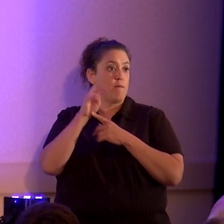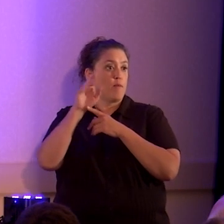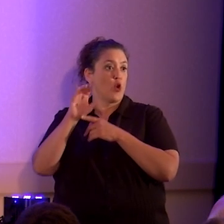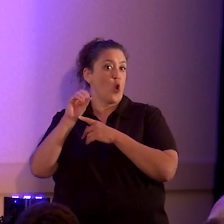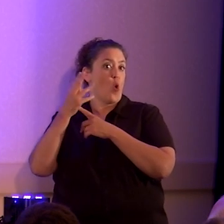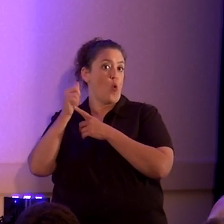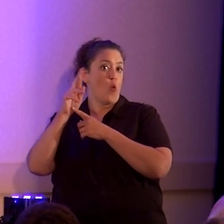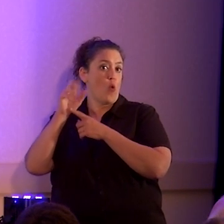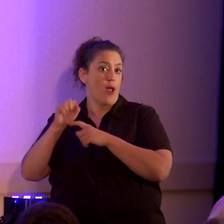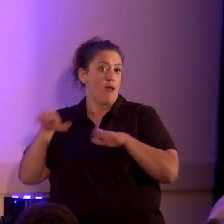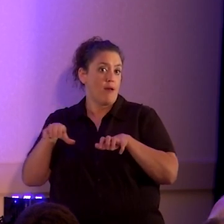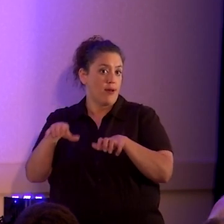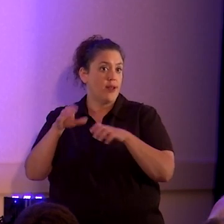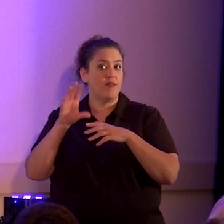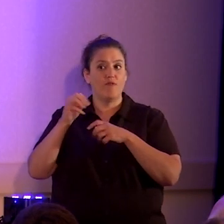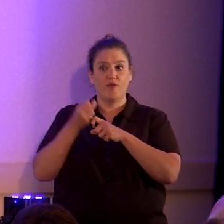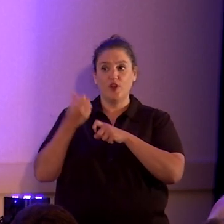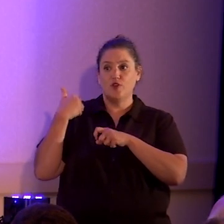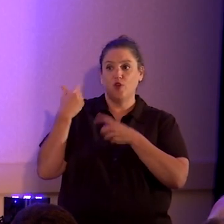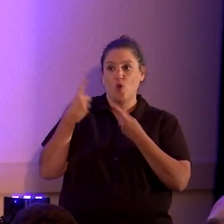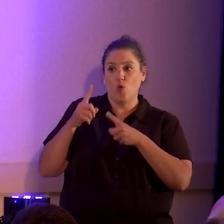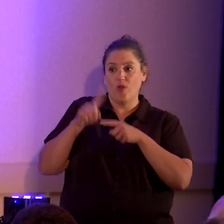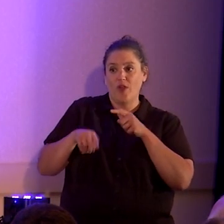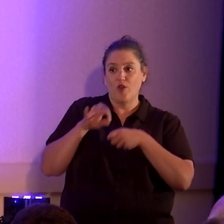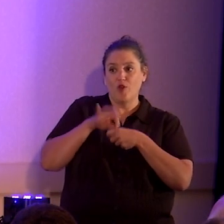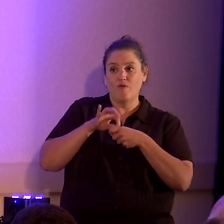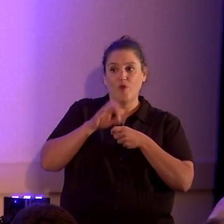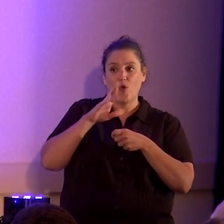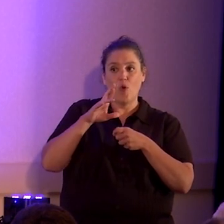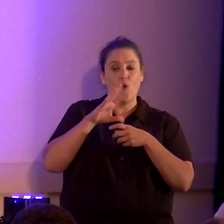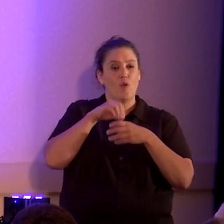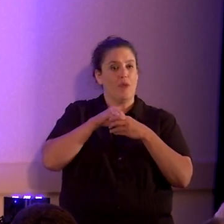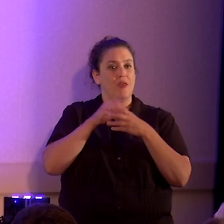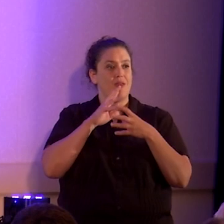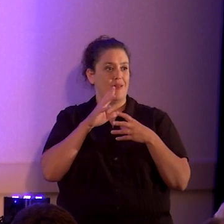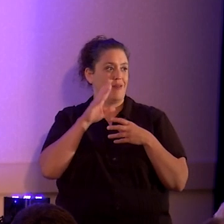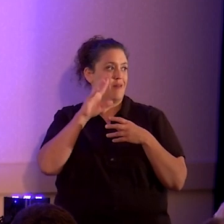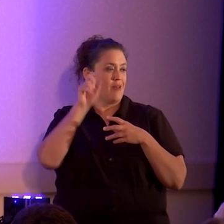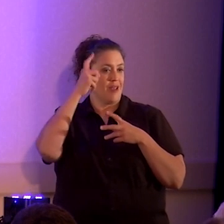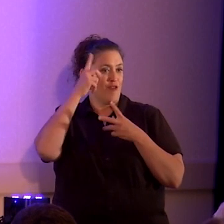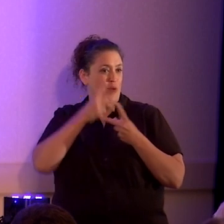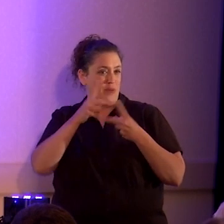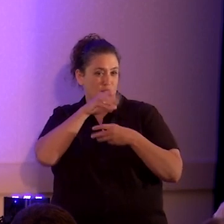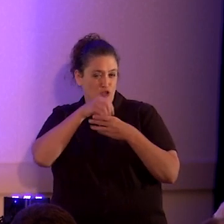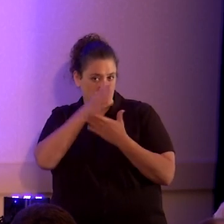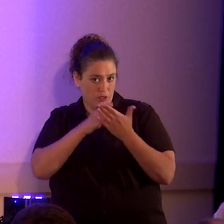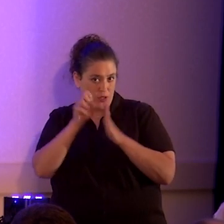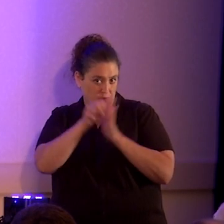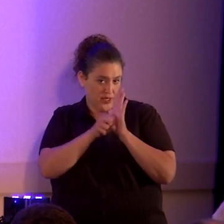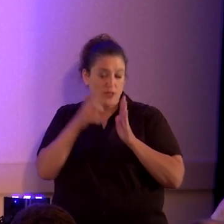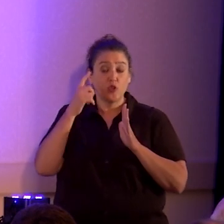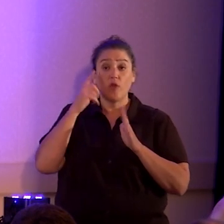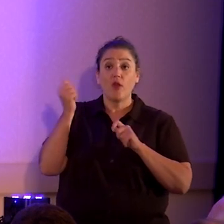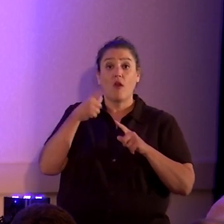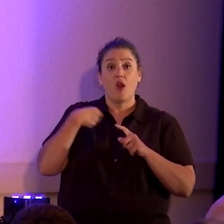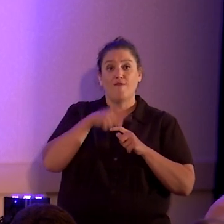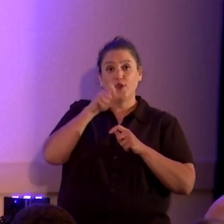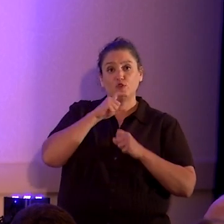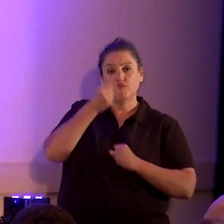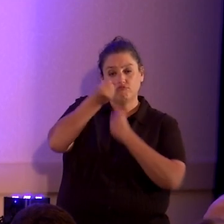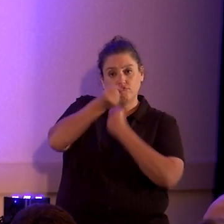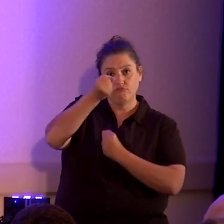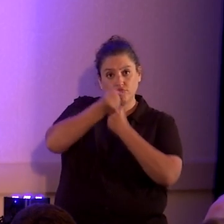atheists were still not able to vote or hold office in certain states. So I think that we should all stand up when we can